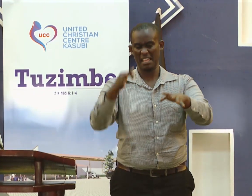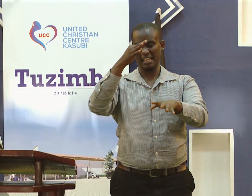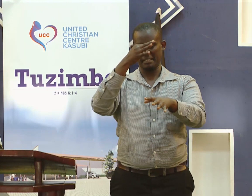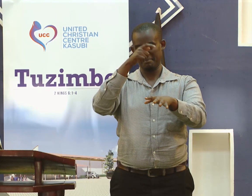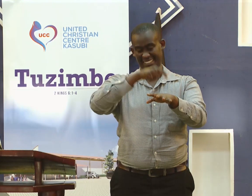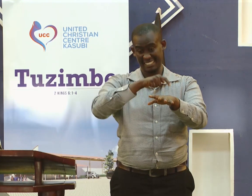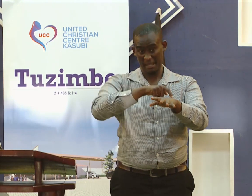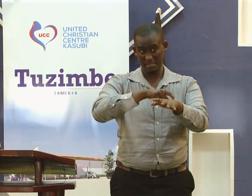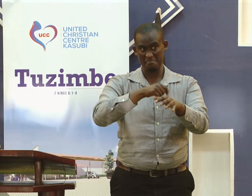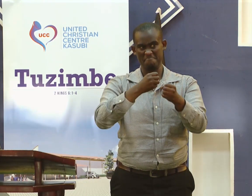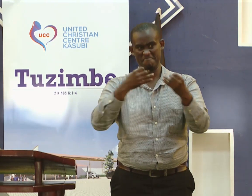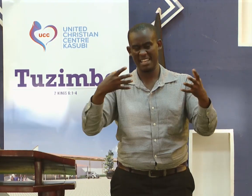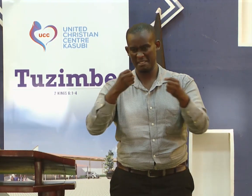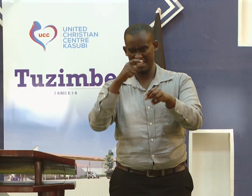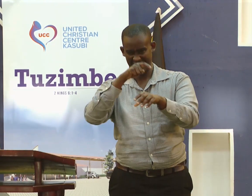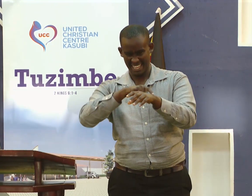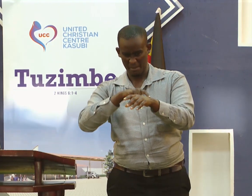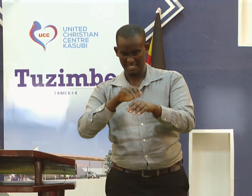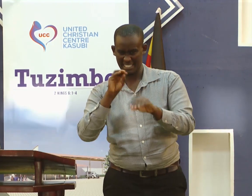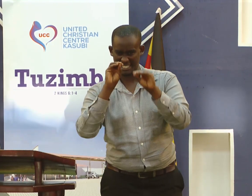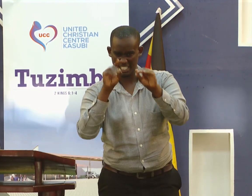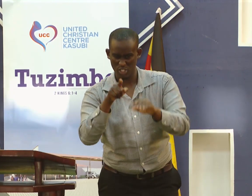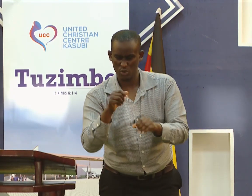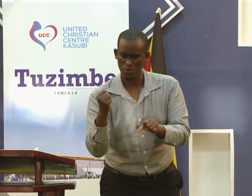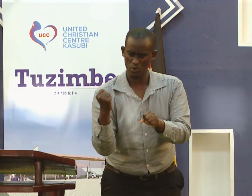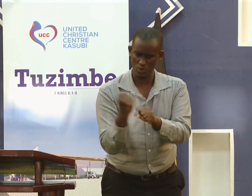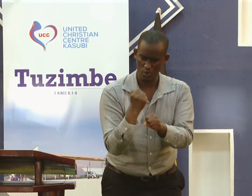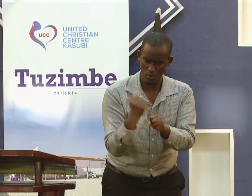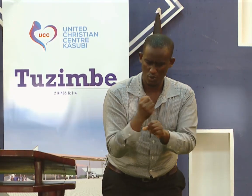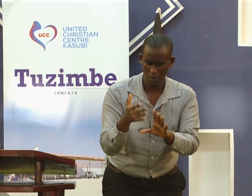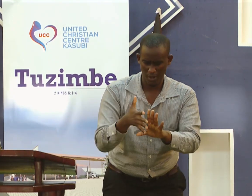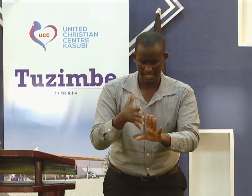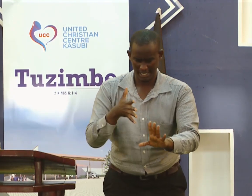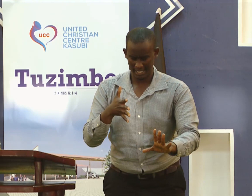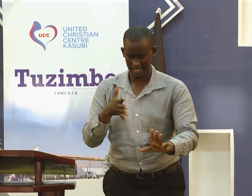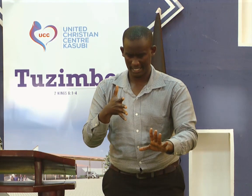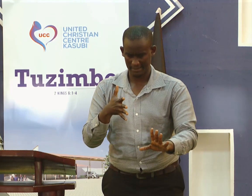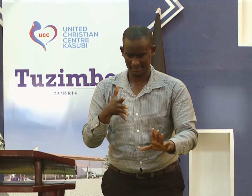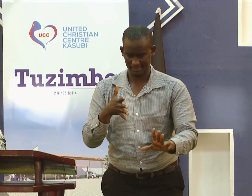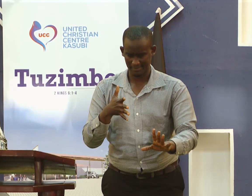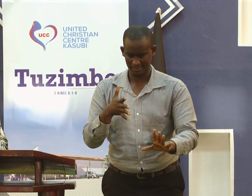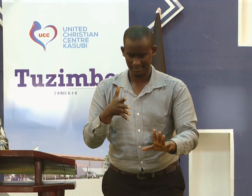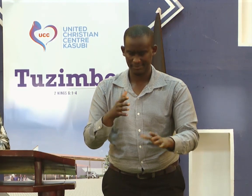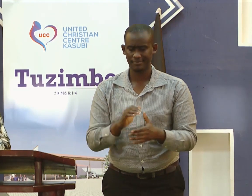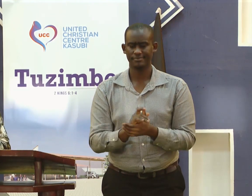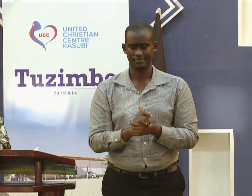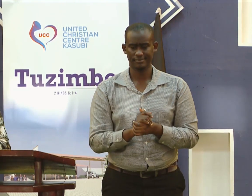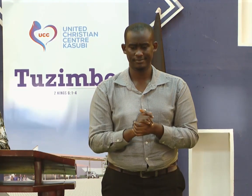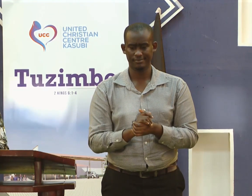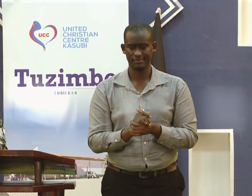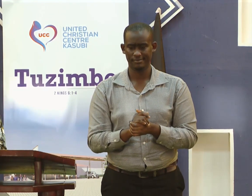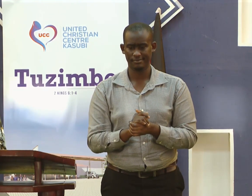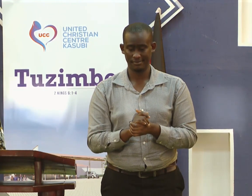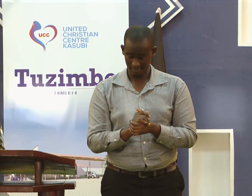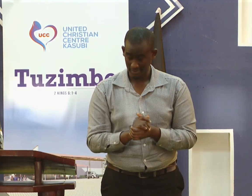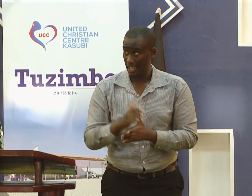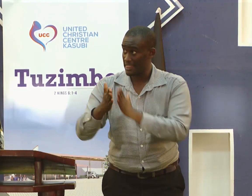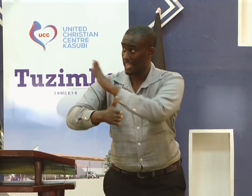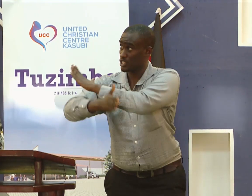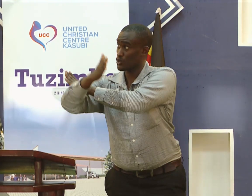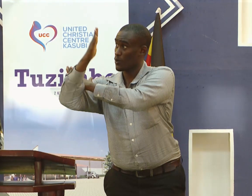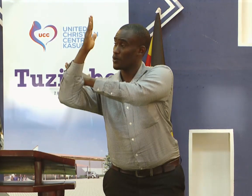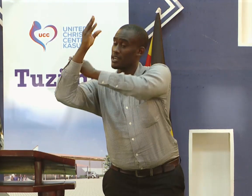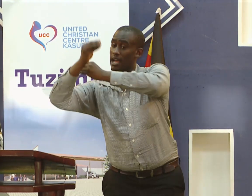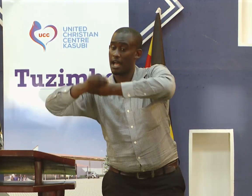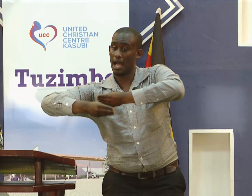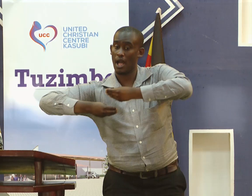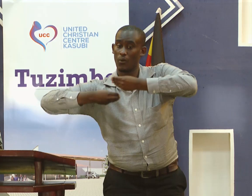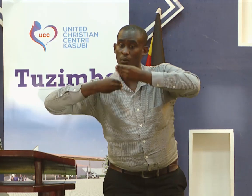have